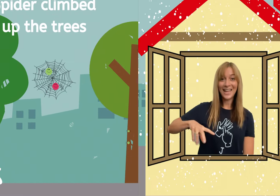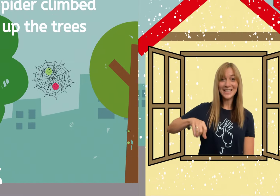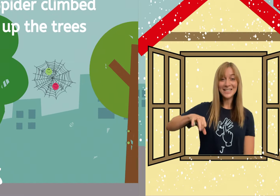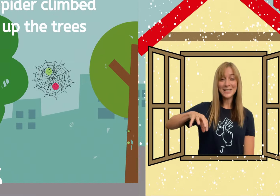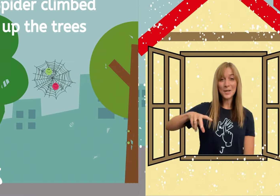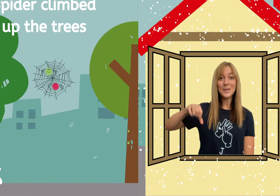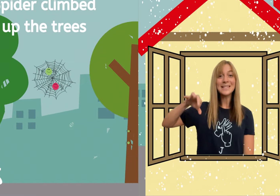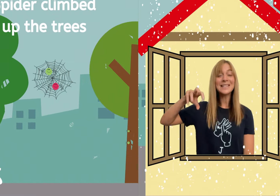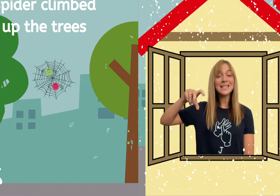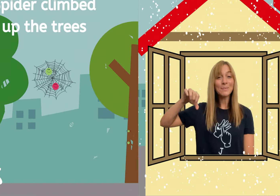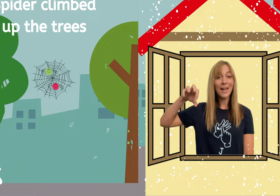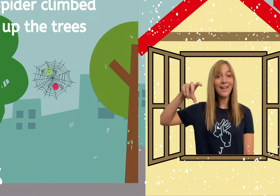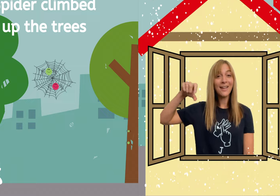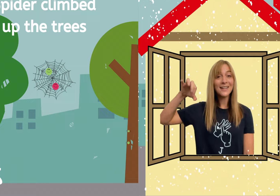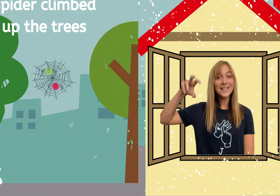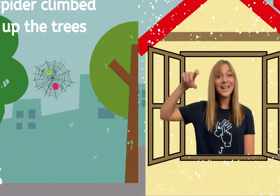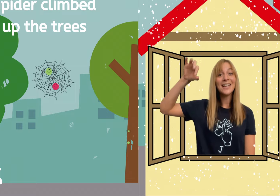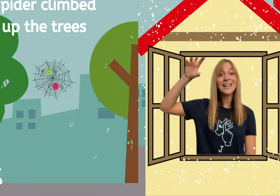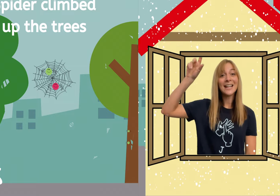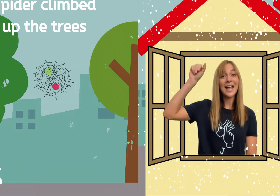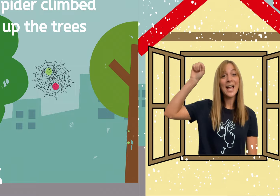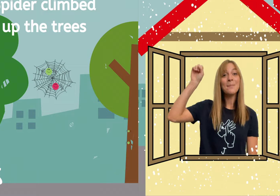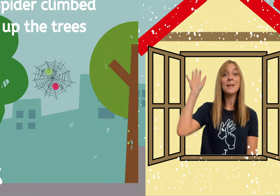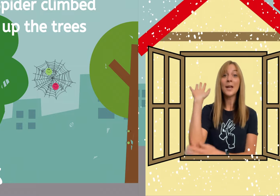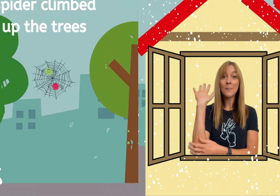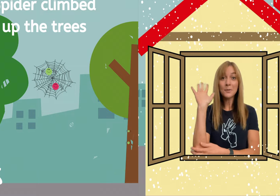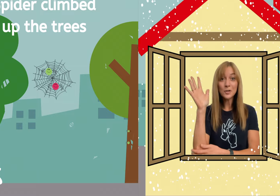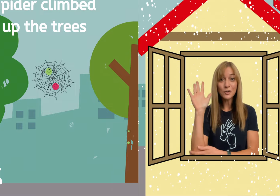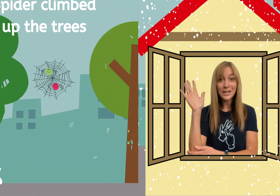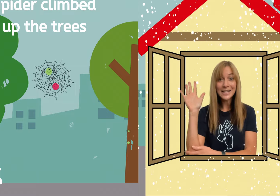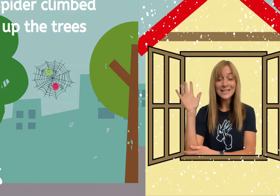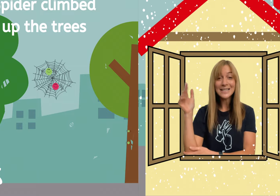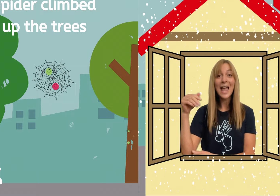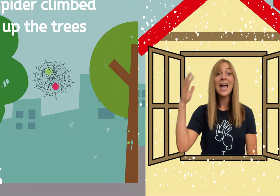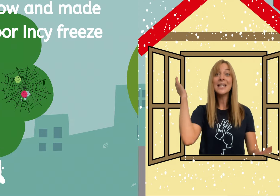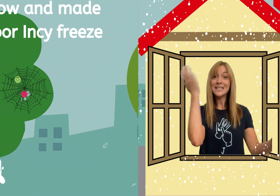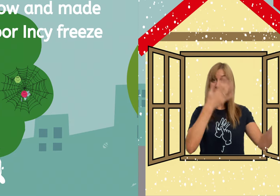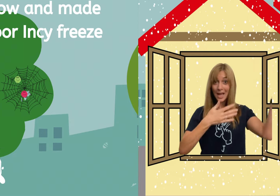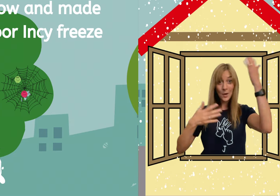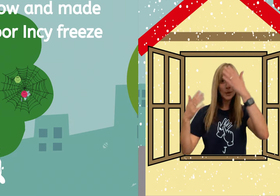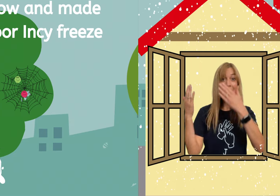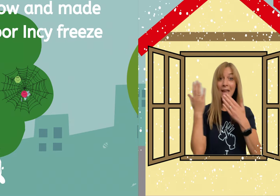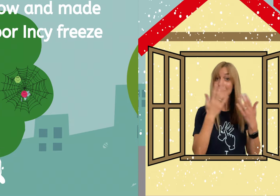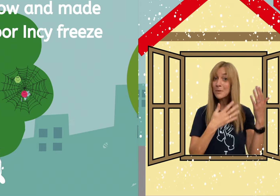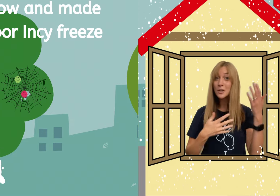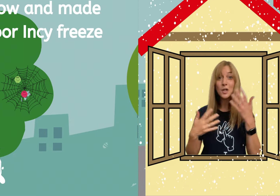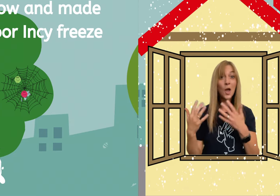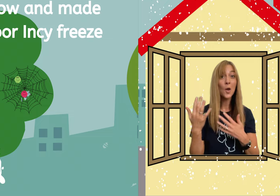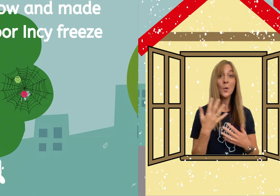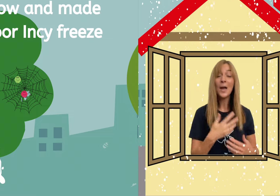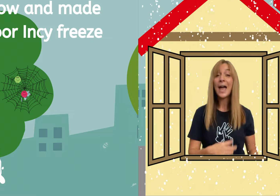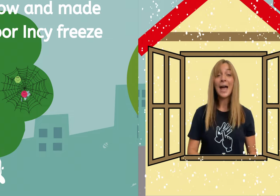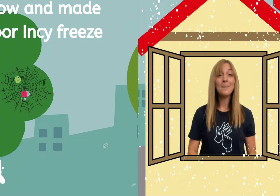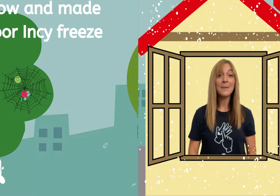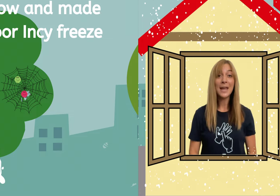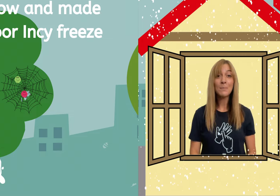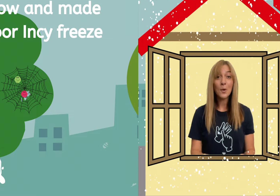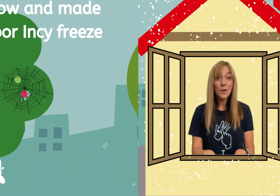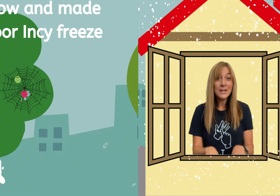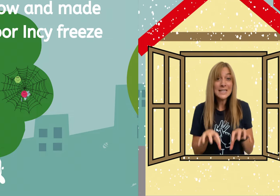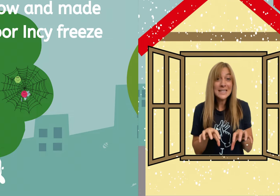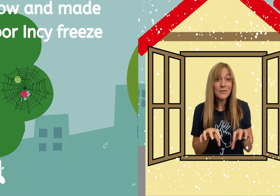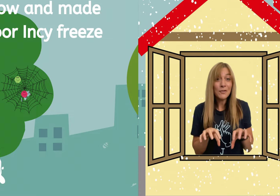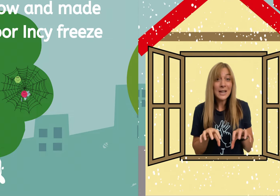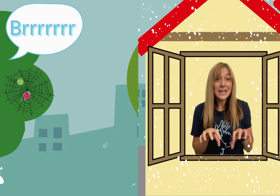Wincy Wincy Spider climbed up the trees Down came the snow and